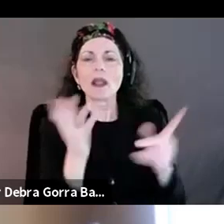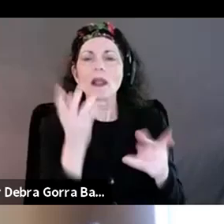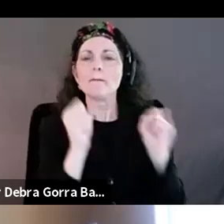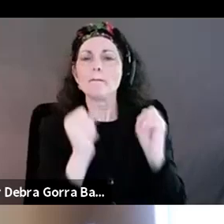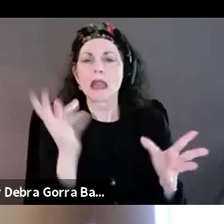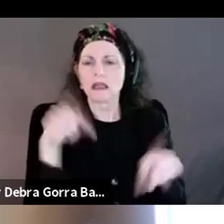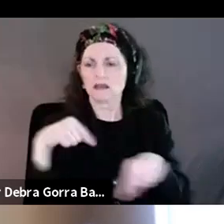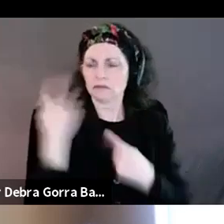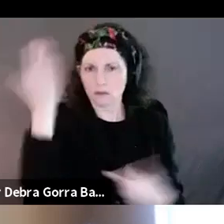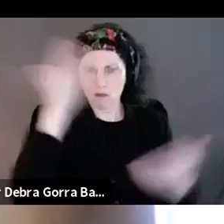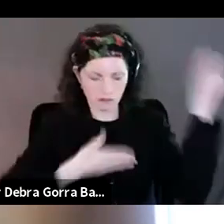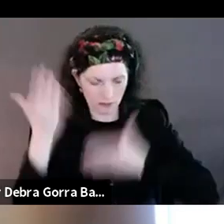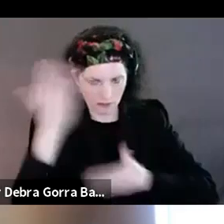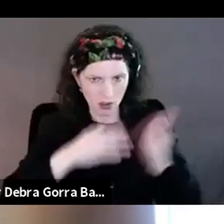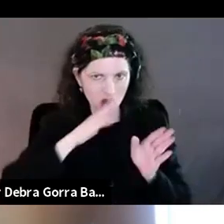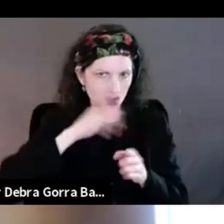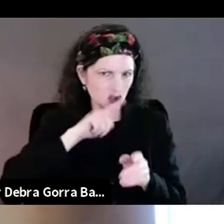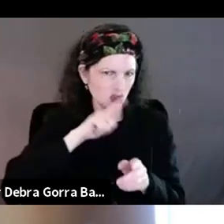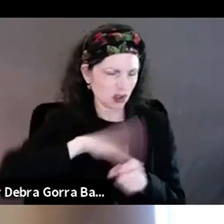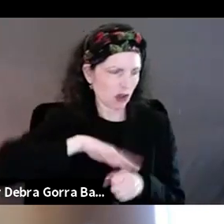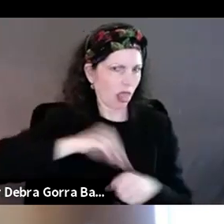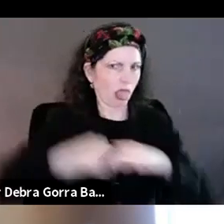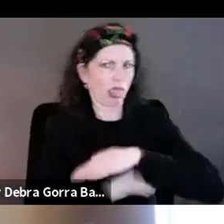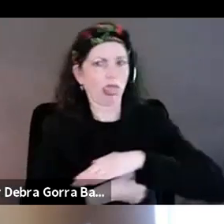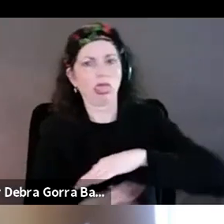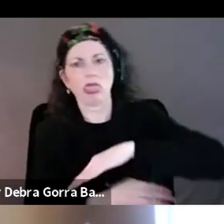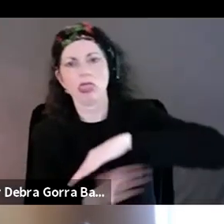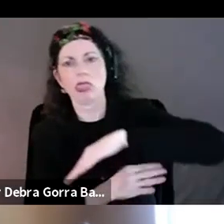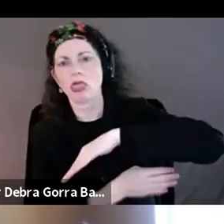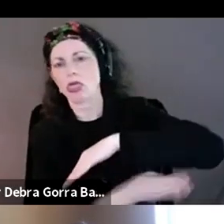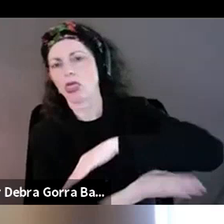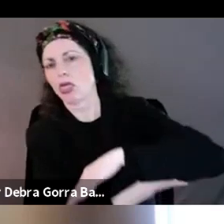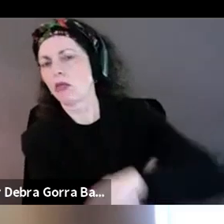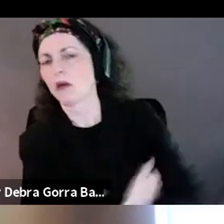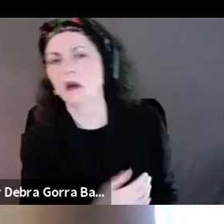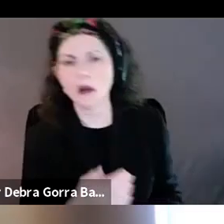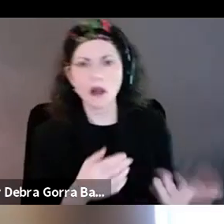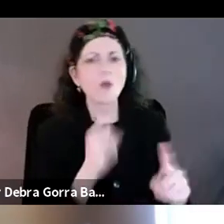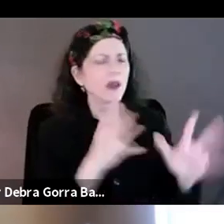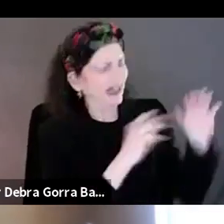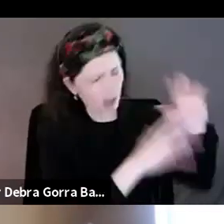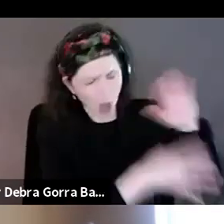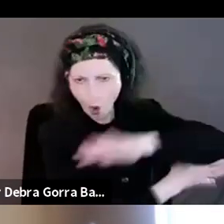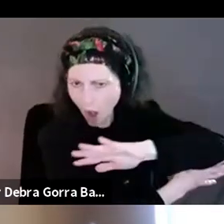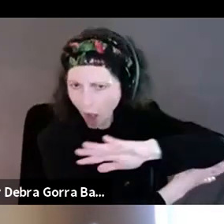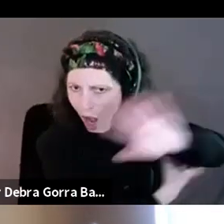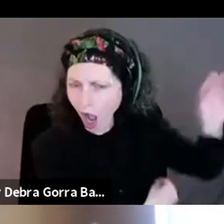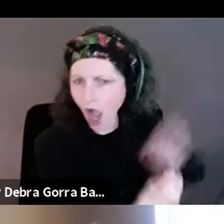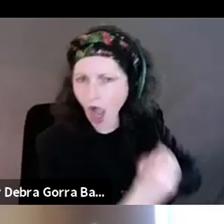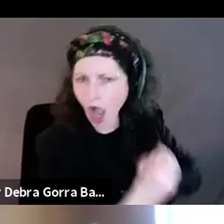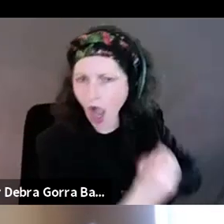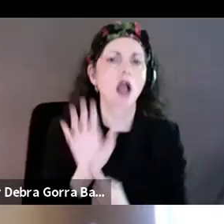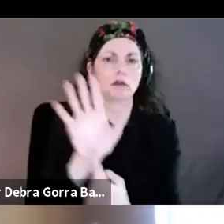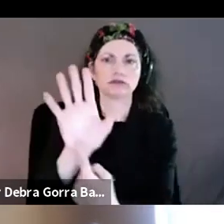And to really like, um, try to, um, try to, to lift it up on, on a big enough platform that, you know, Americans would own it as